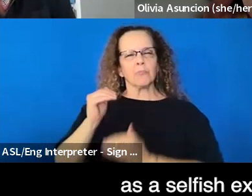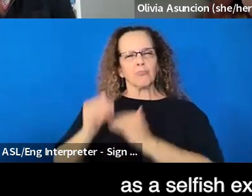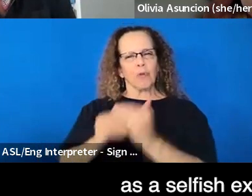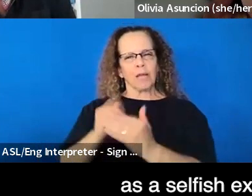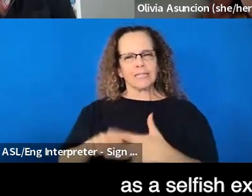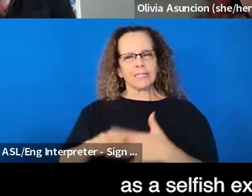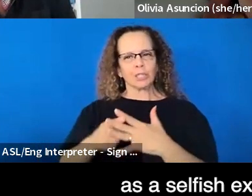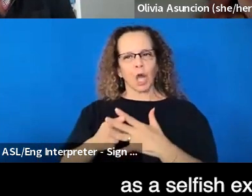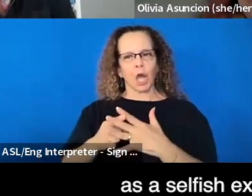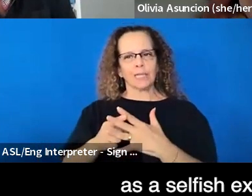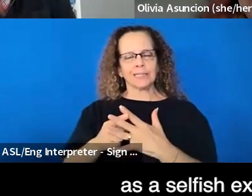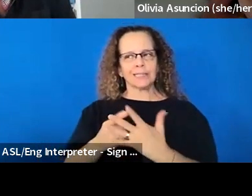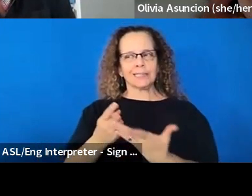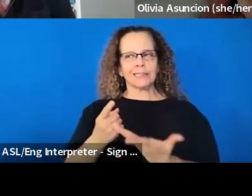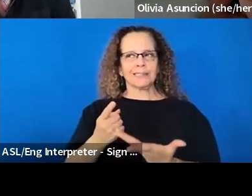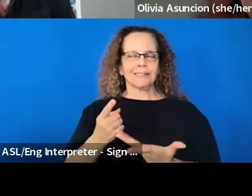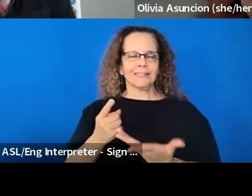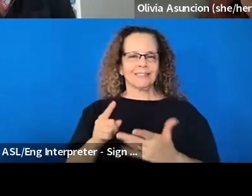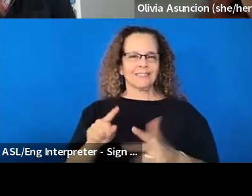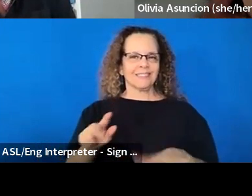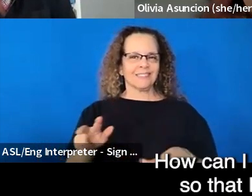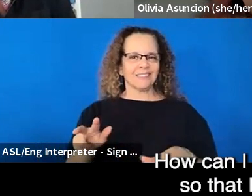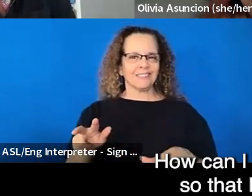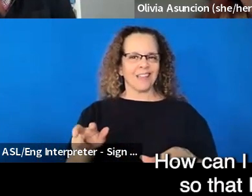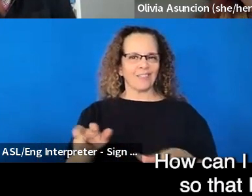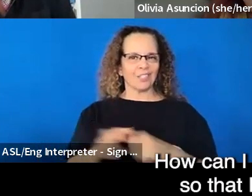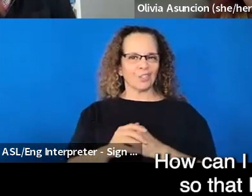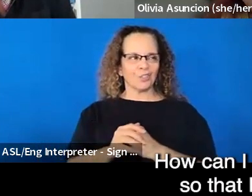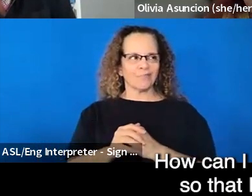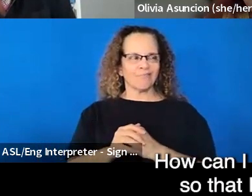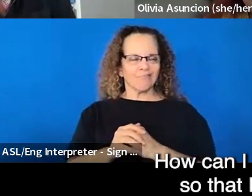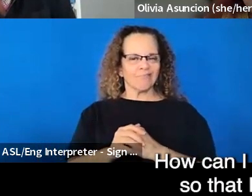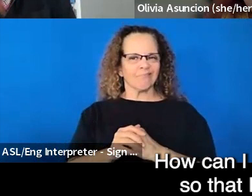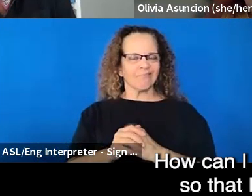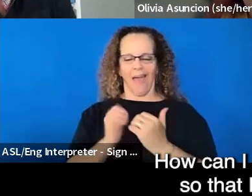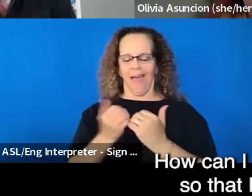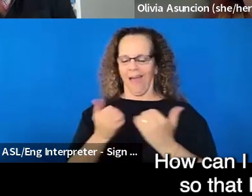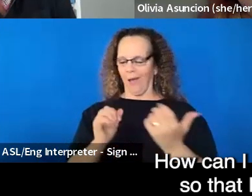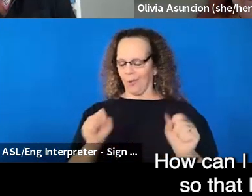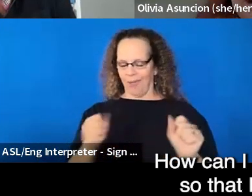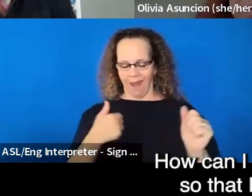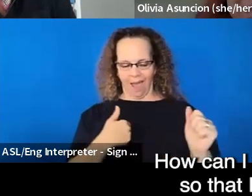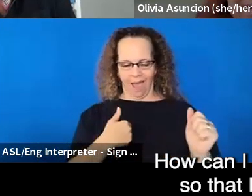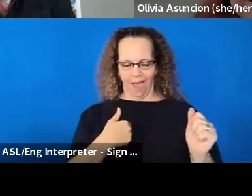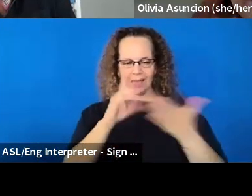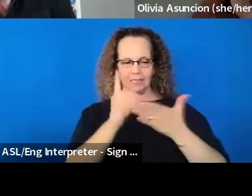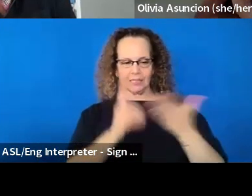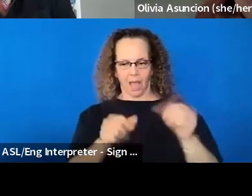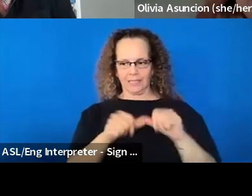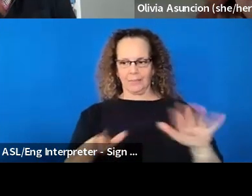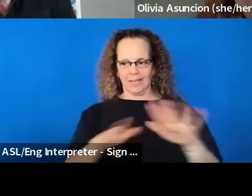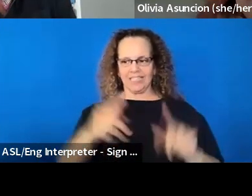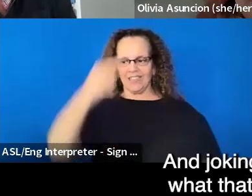selfish exercise. You know, how can I design spaces so that I can use it?